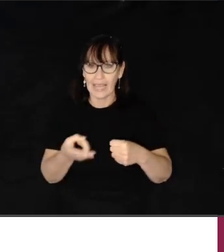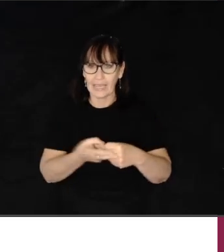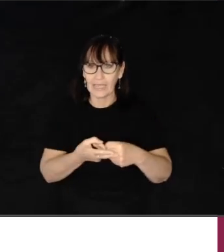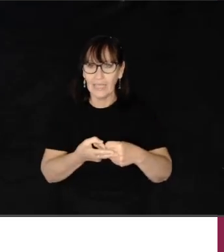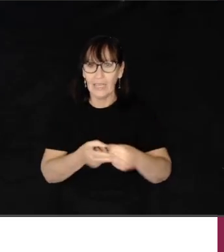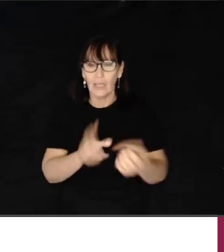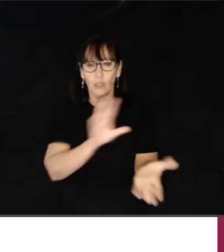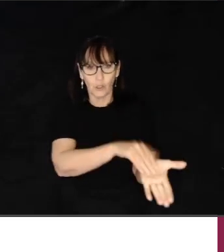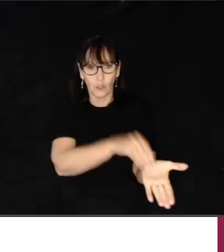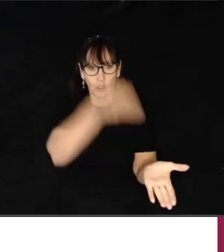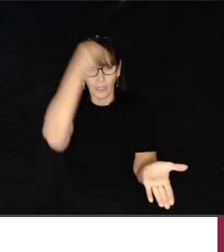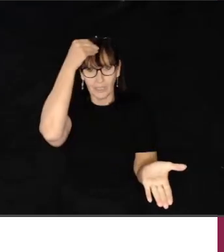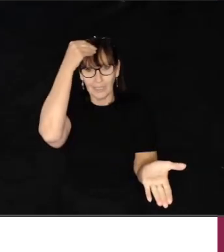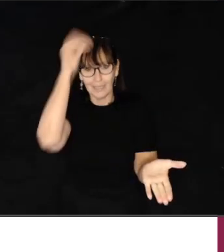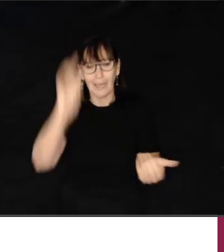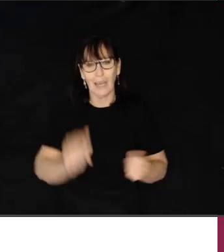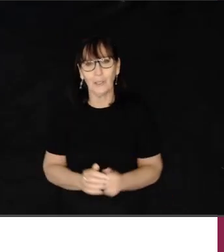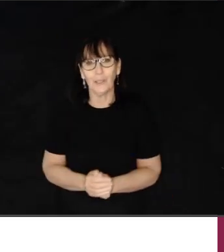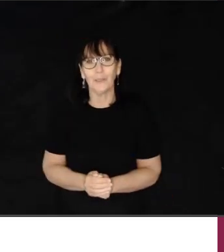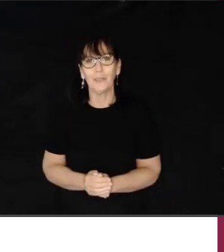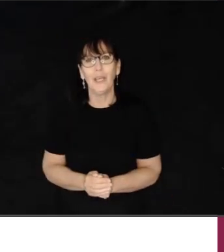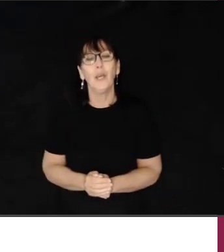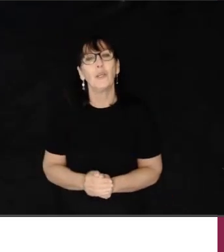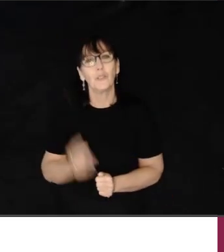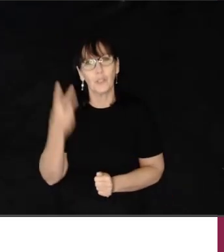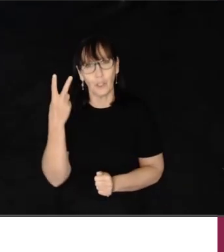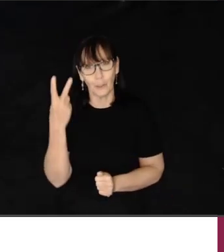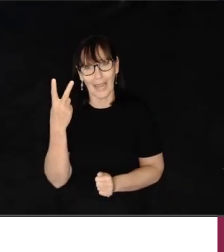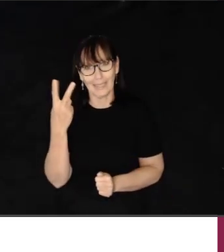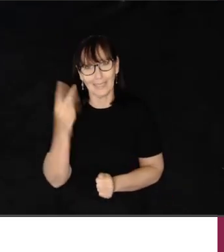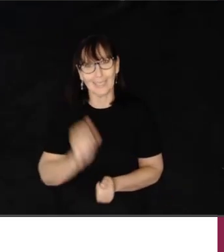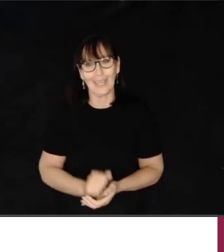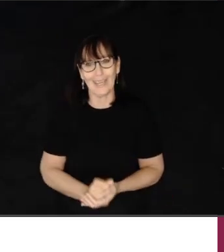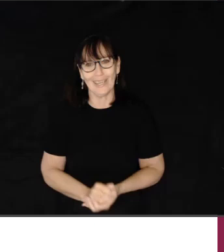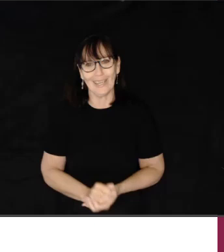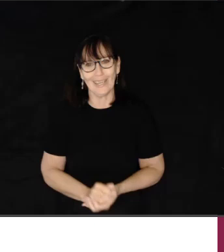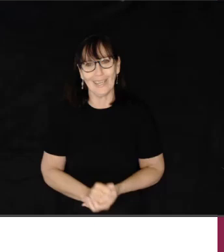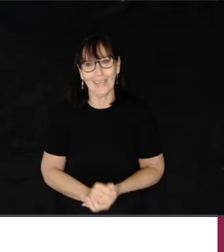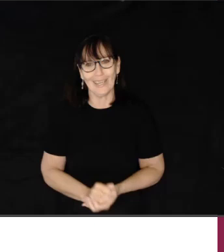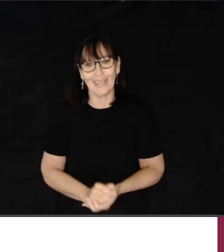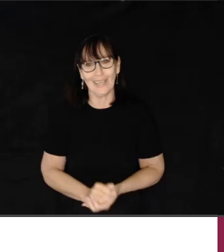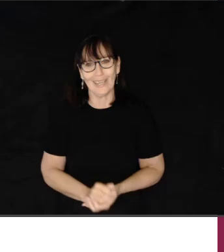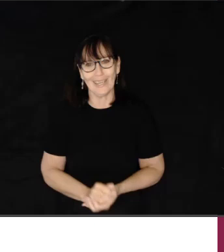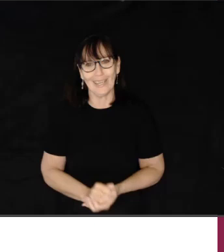egg, student are called two-handed signs.